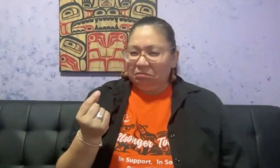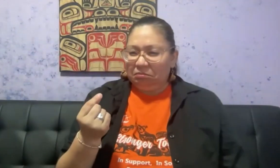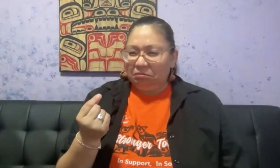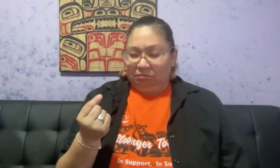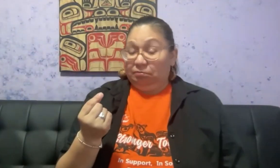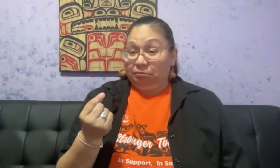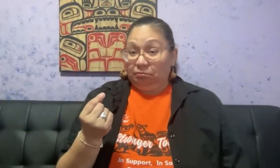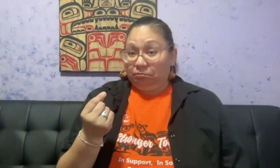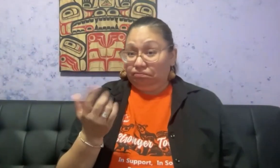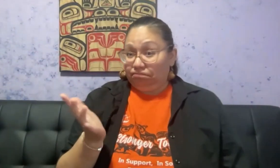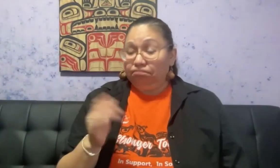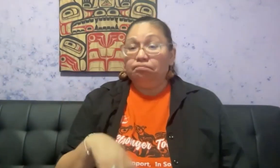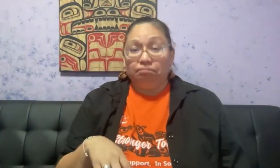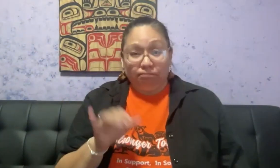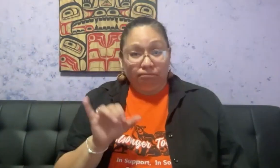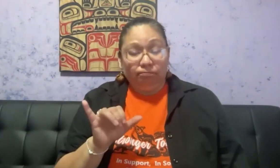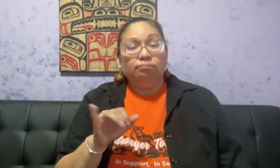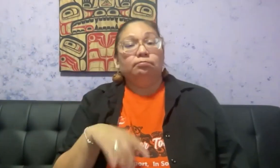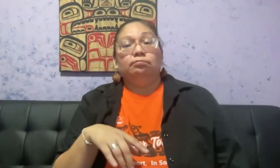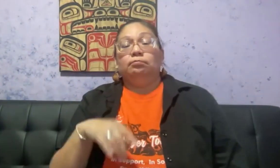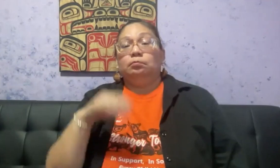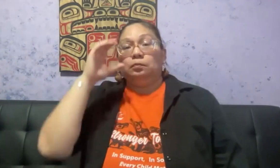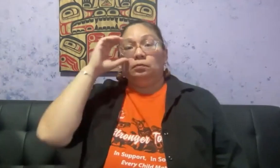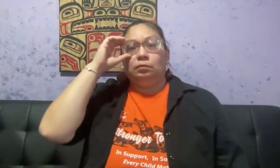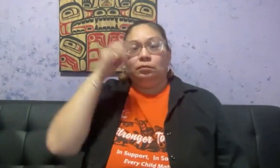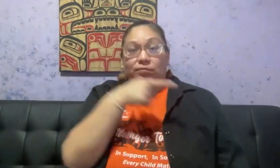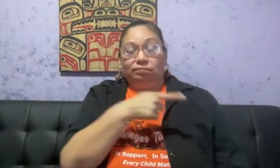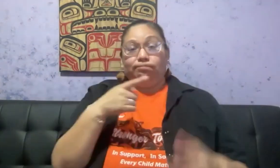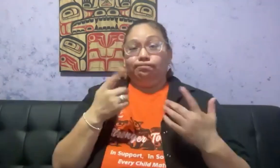that was strange. Until three nuns approached her.